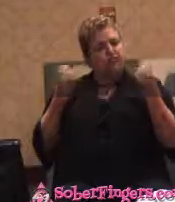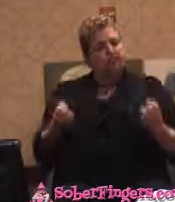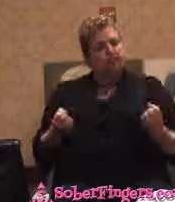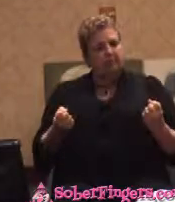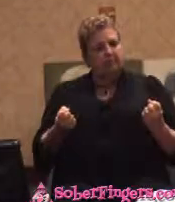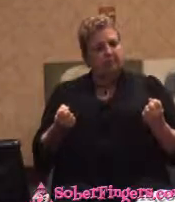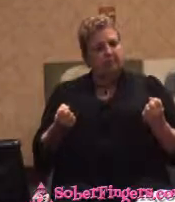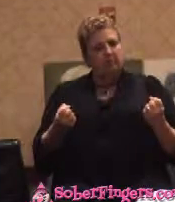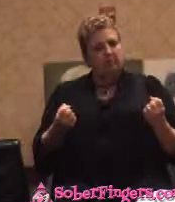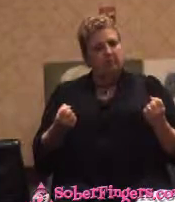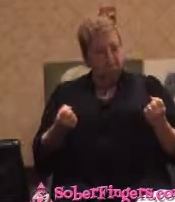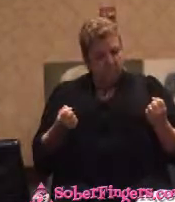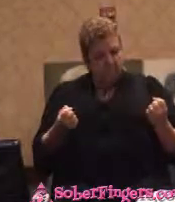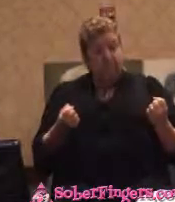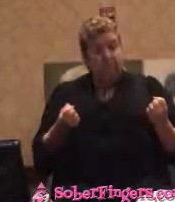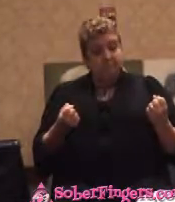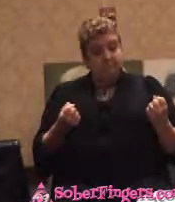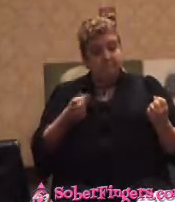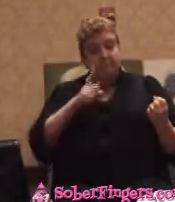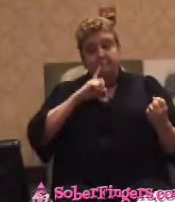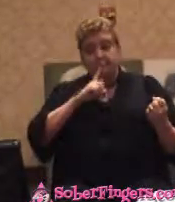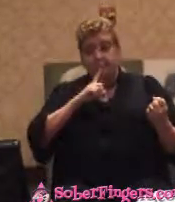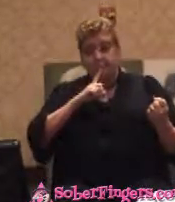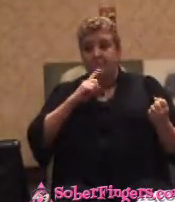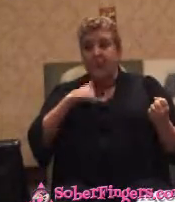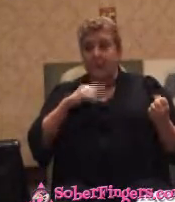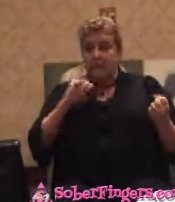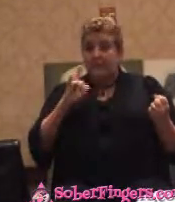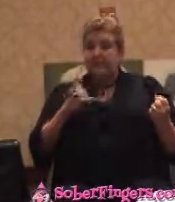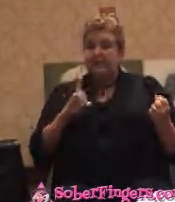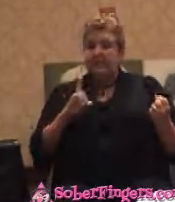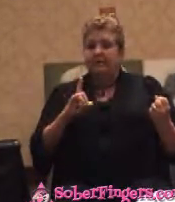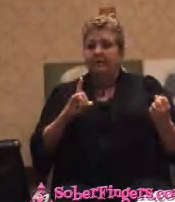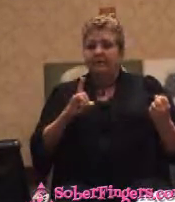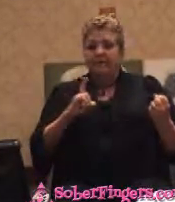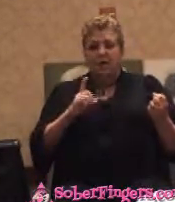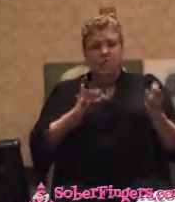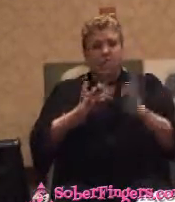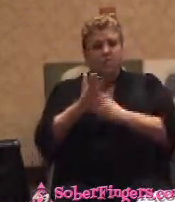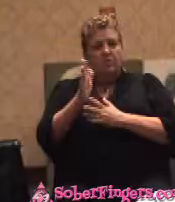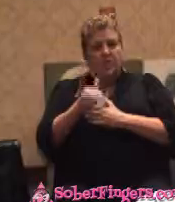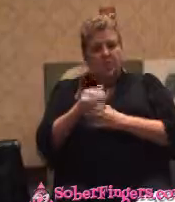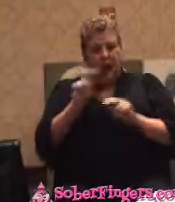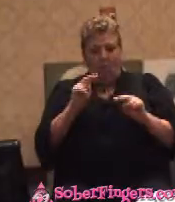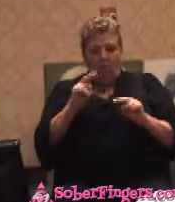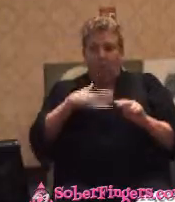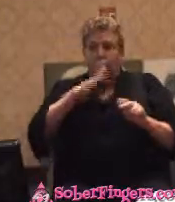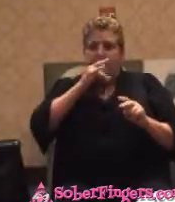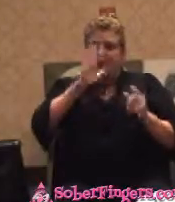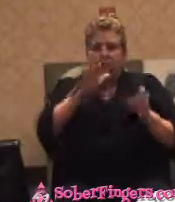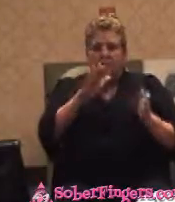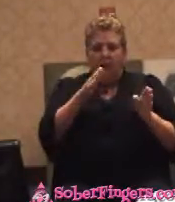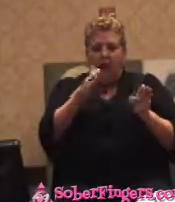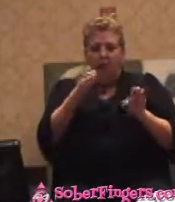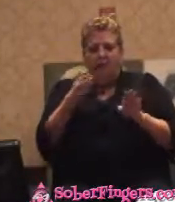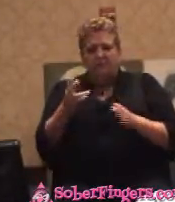And it was. I was. I went through that deal. I was. My mother died over a two or three week period